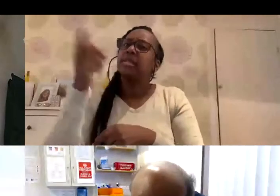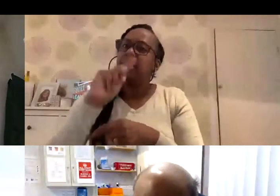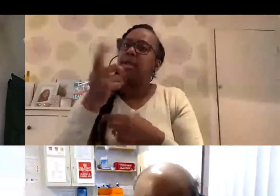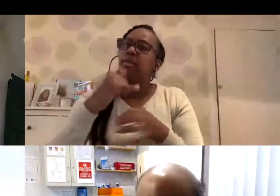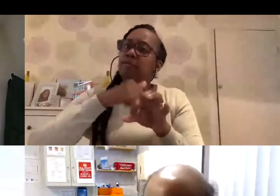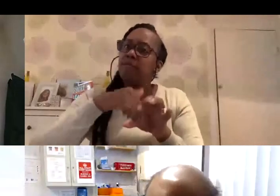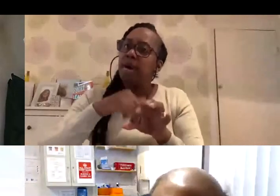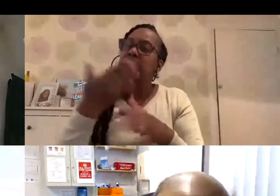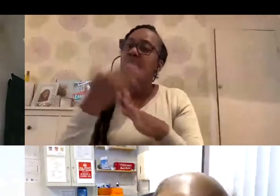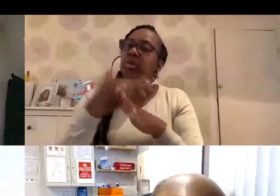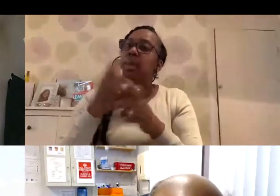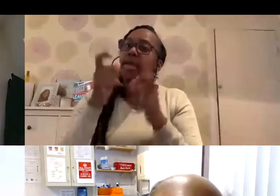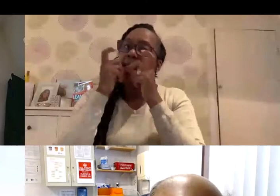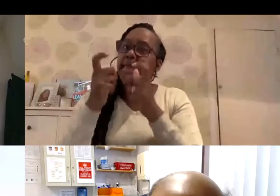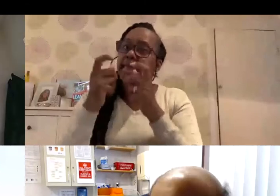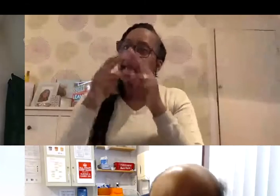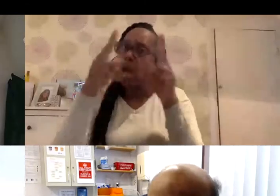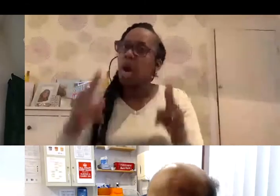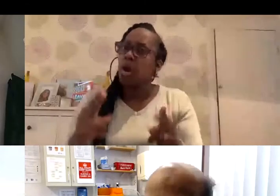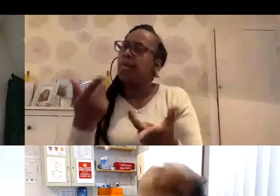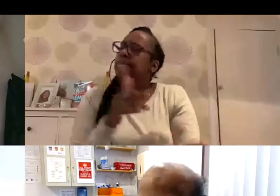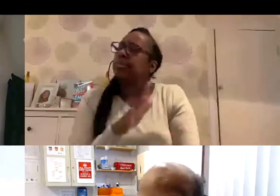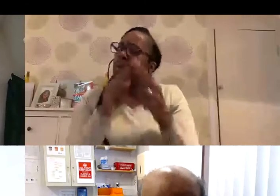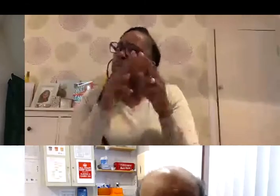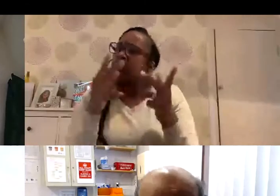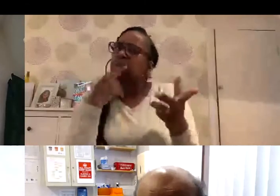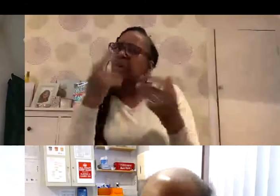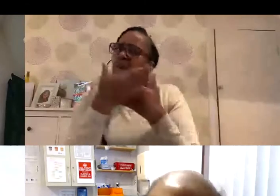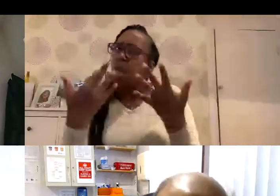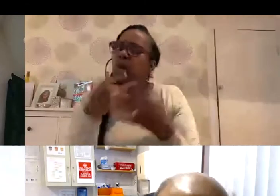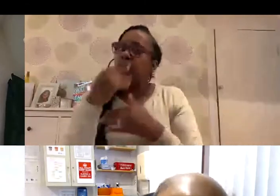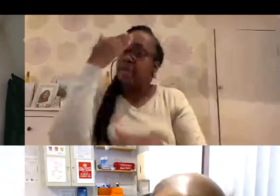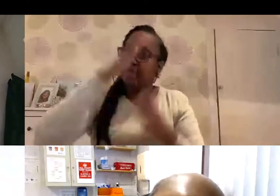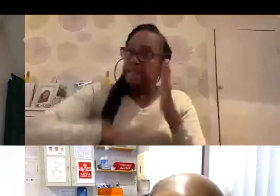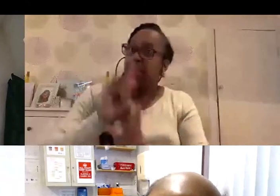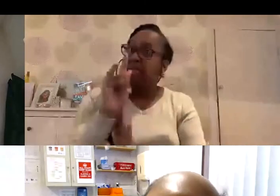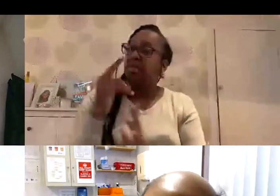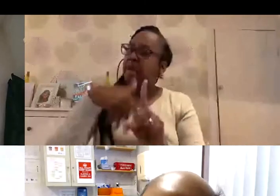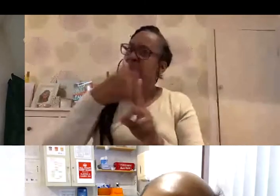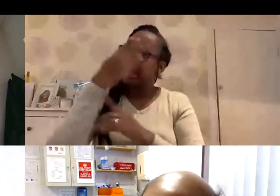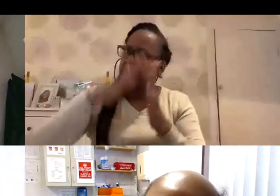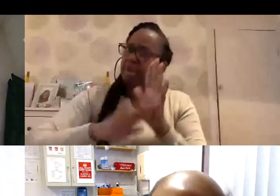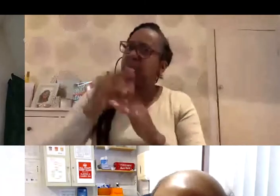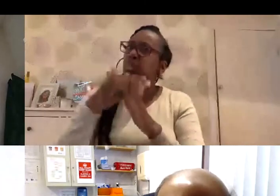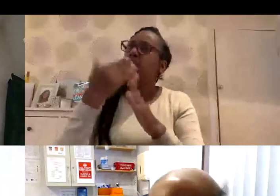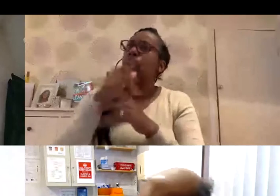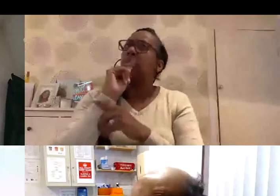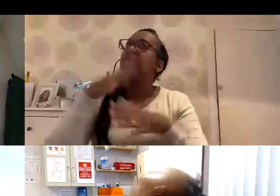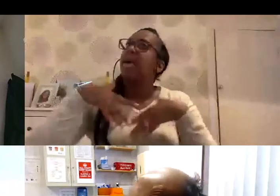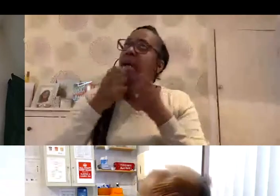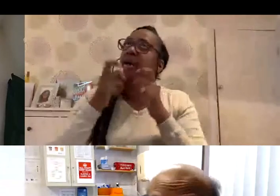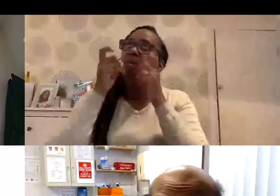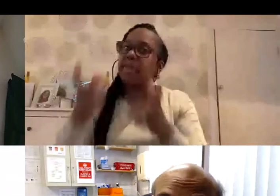that work in the care home, so you will know some of them. So I have a lot of experience with working with all staff, health care and